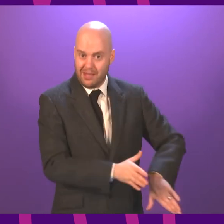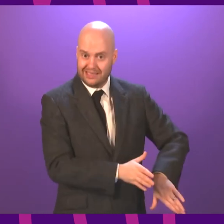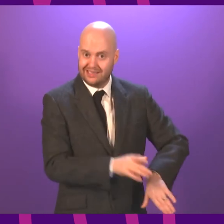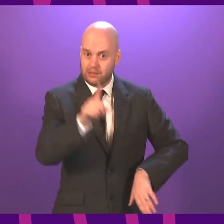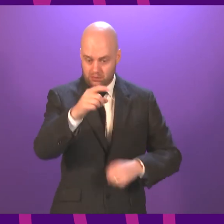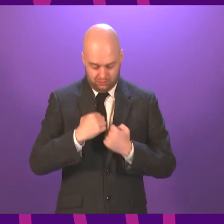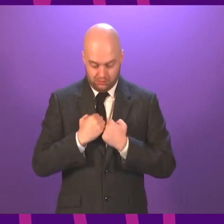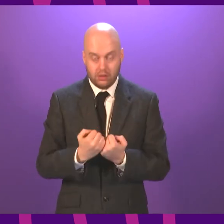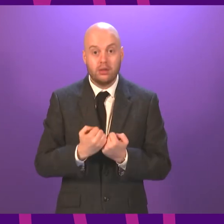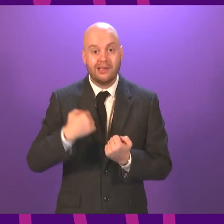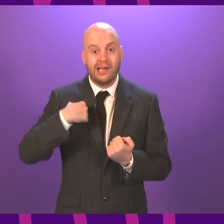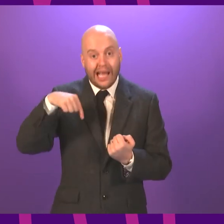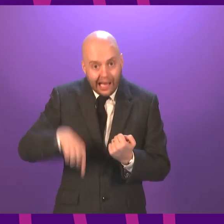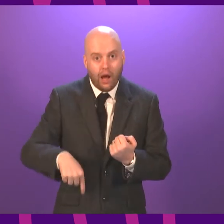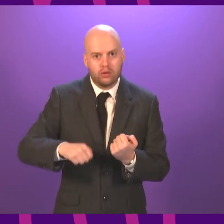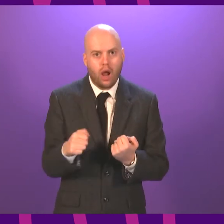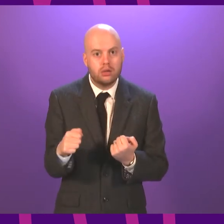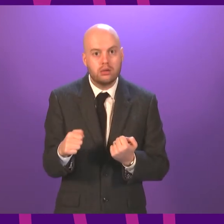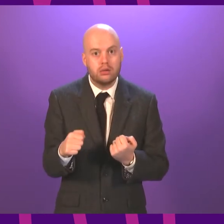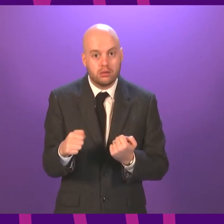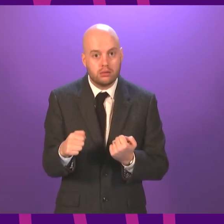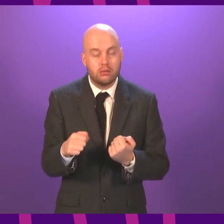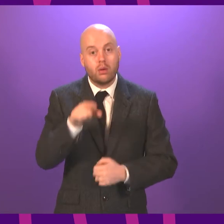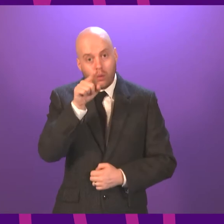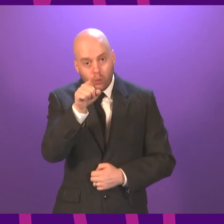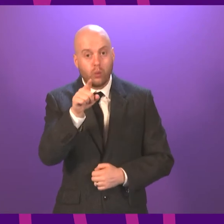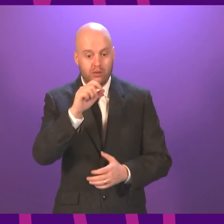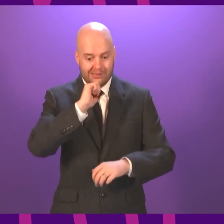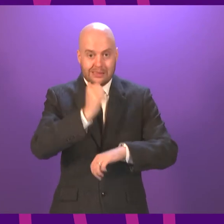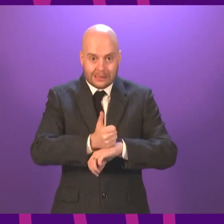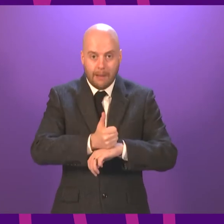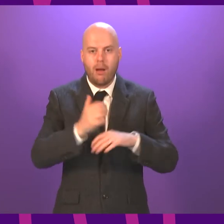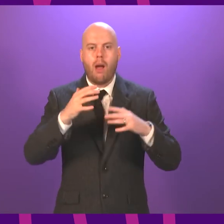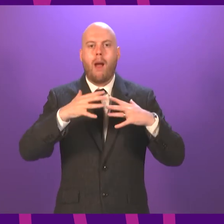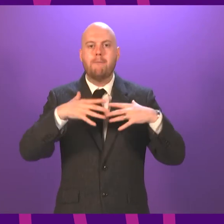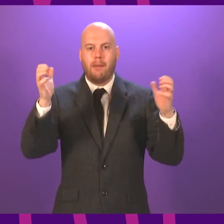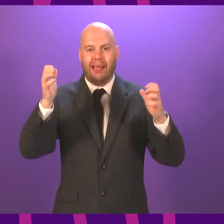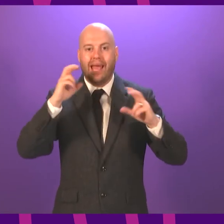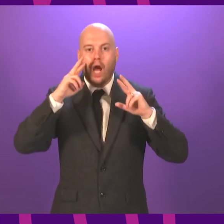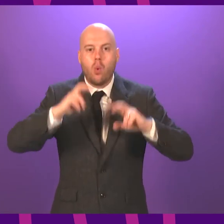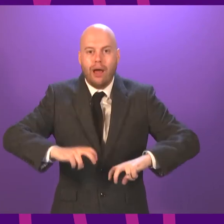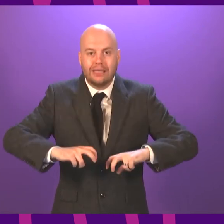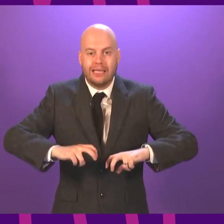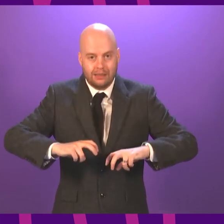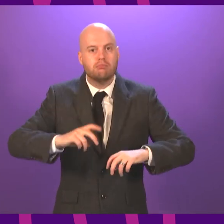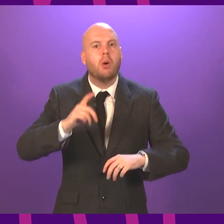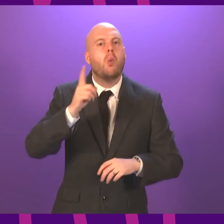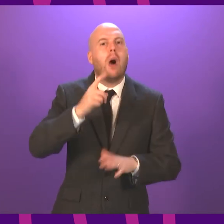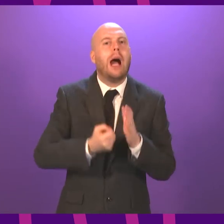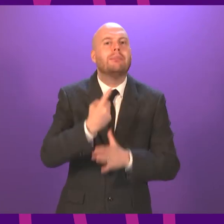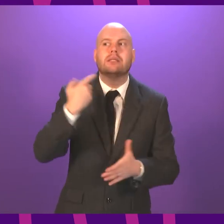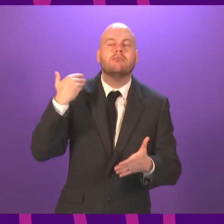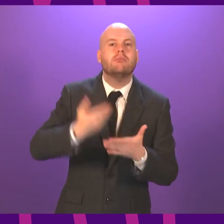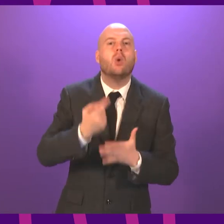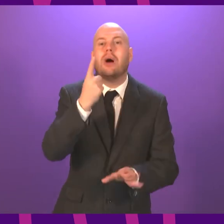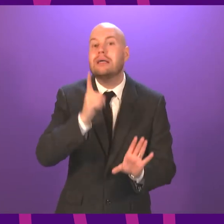right now to establish a judge-led, Scottish-specific public inquiry on the decisions made in Scotland. Surely, after